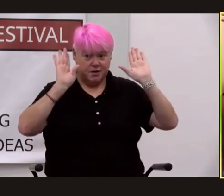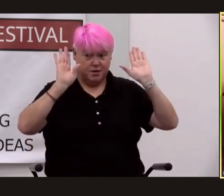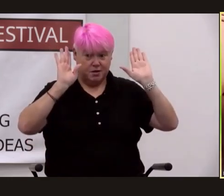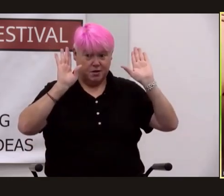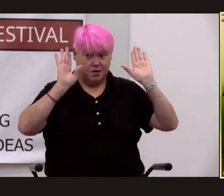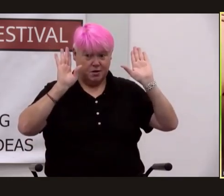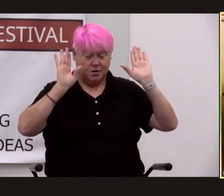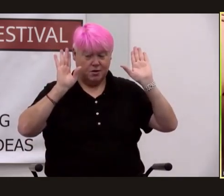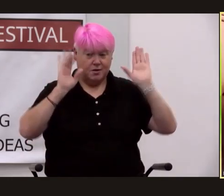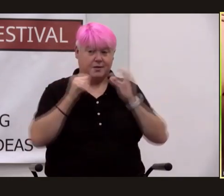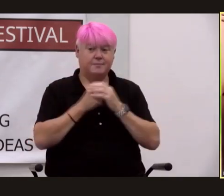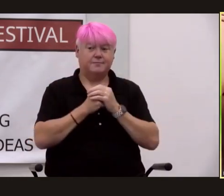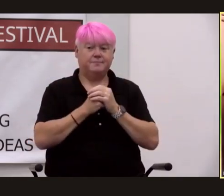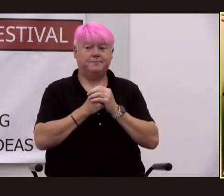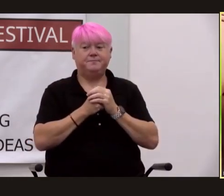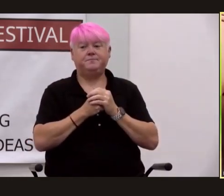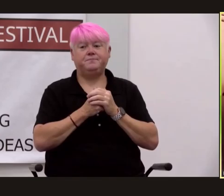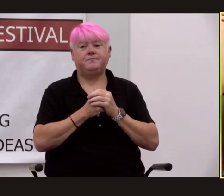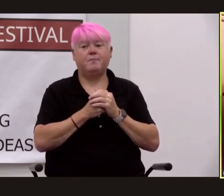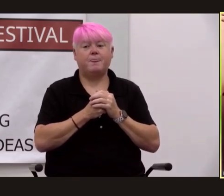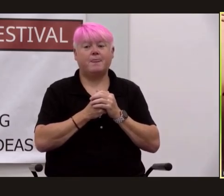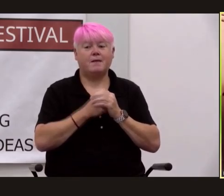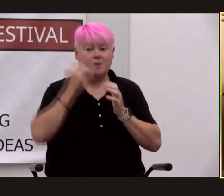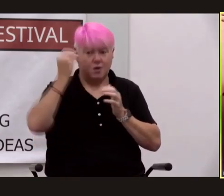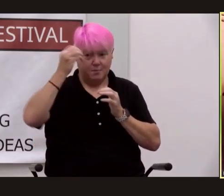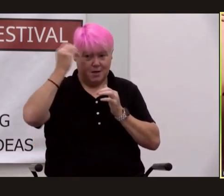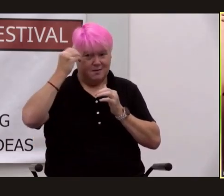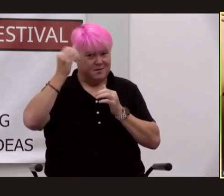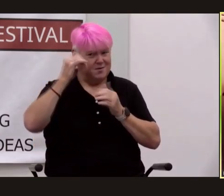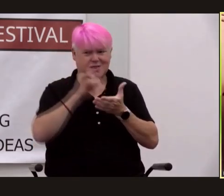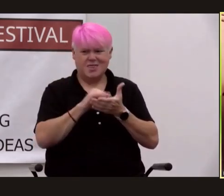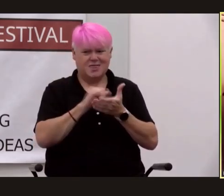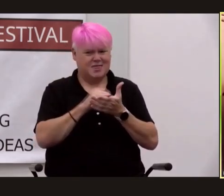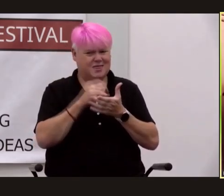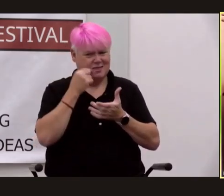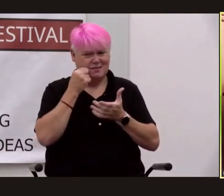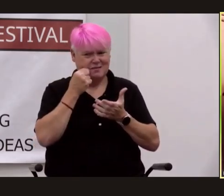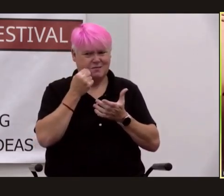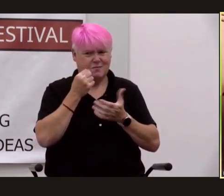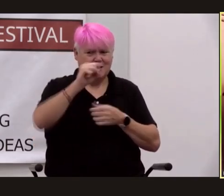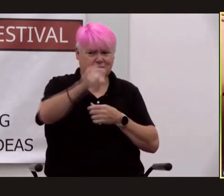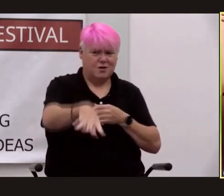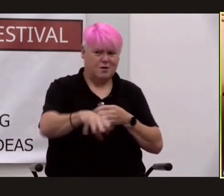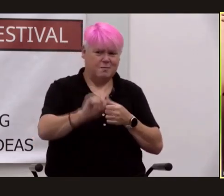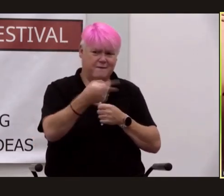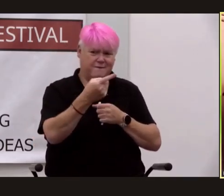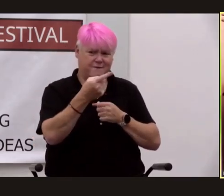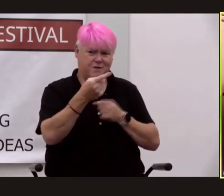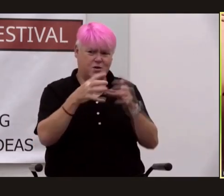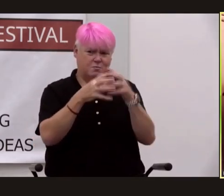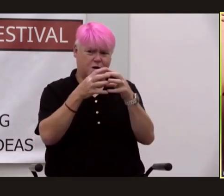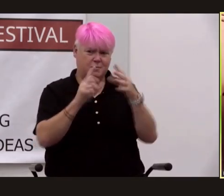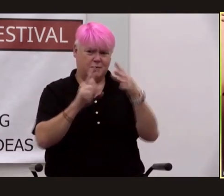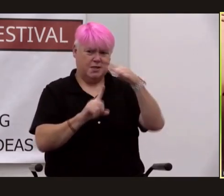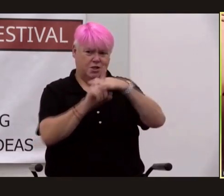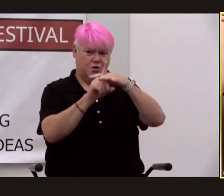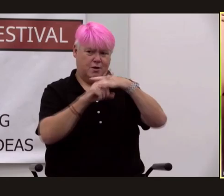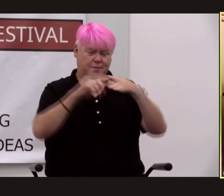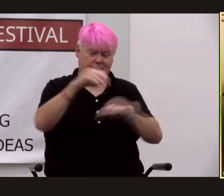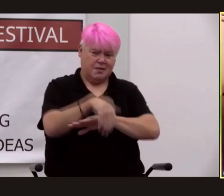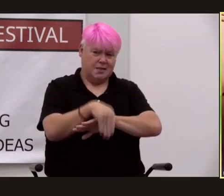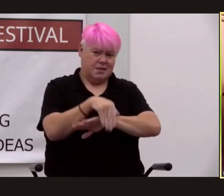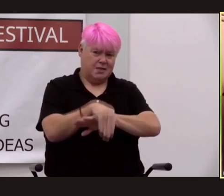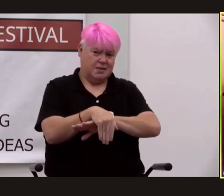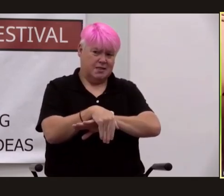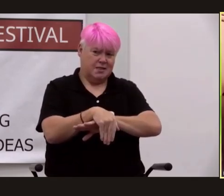oppy that was a bridge too far when they dropped the first bomb he actually showed up that night the